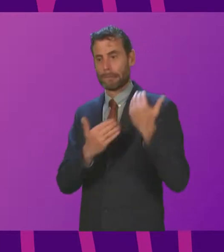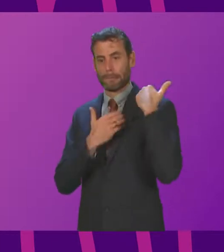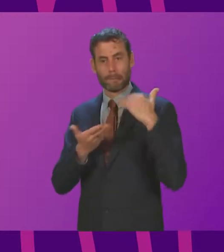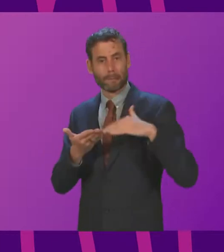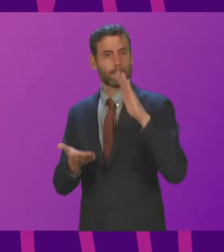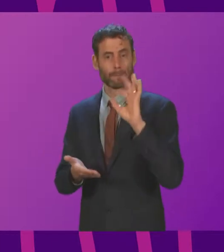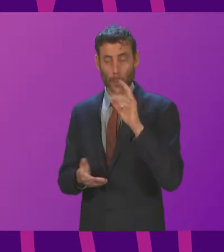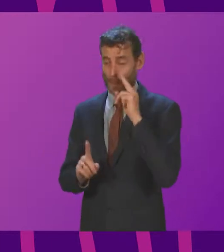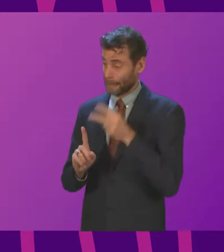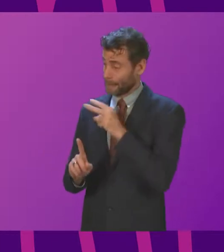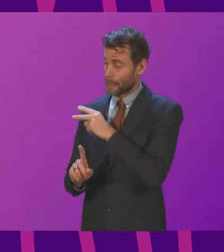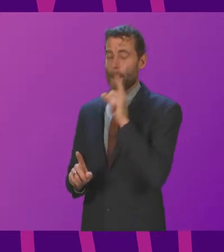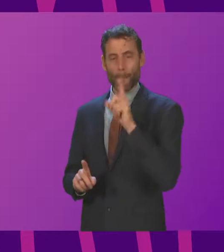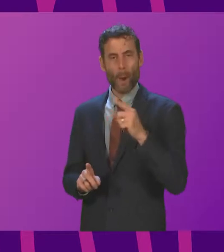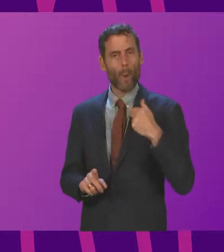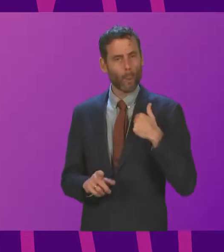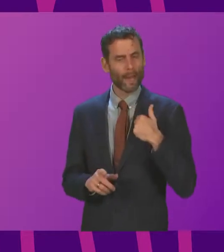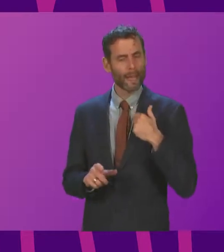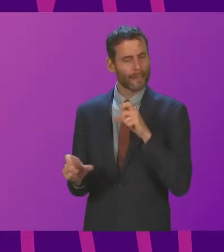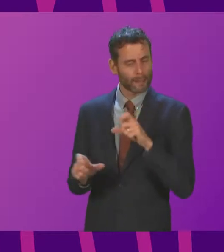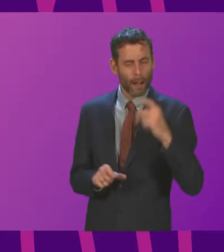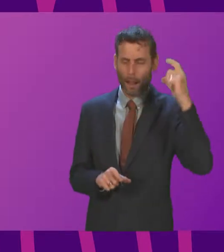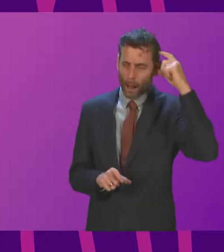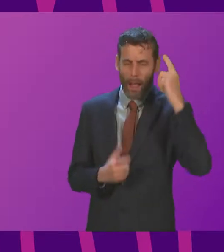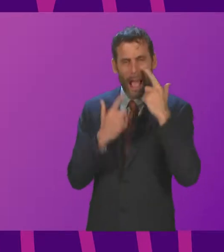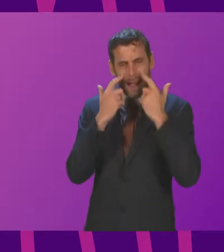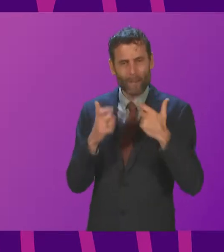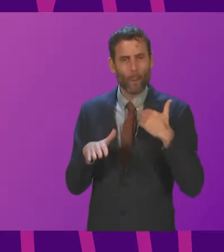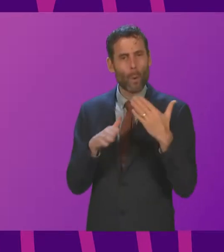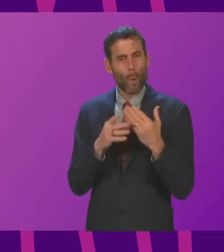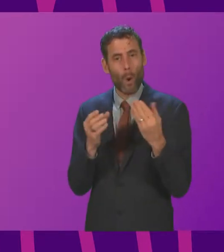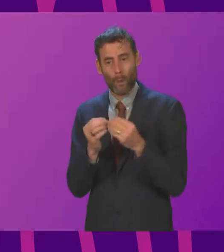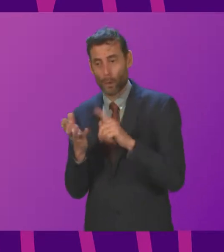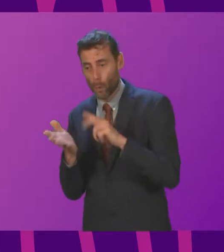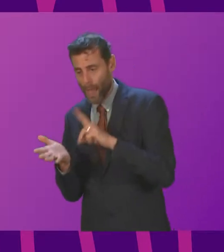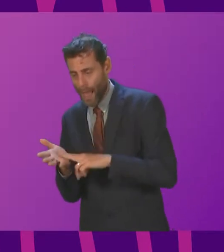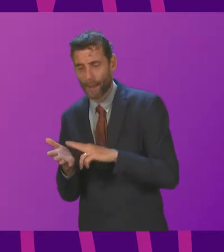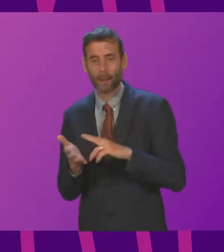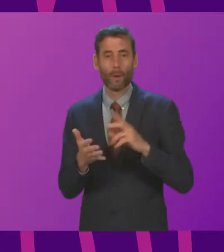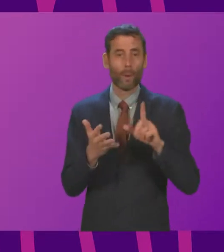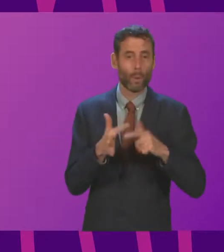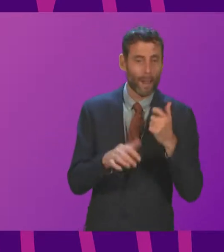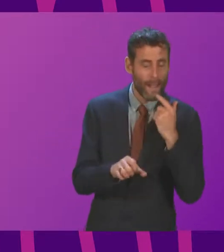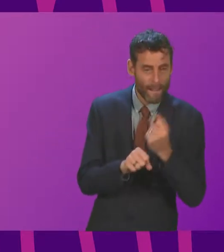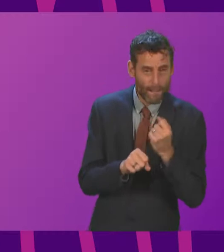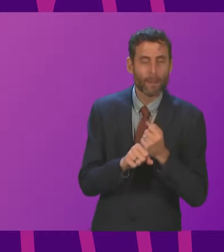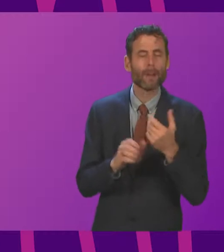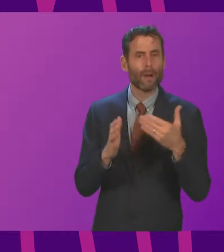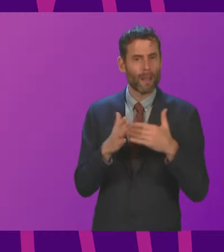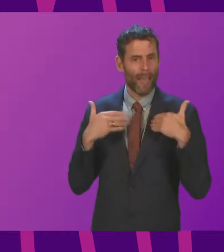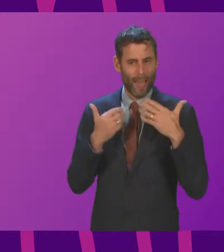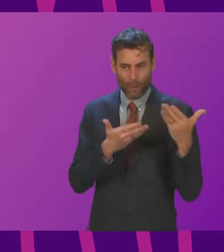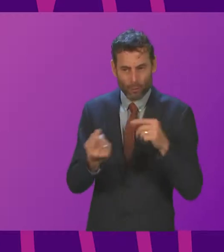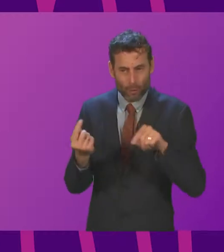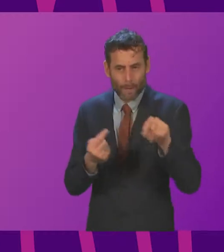working, therefore, with the UN, the UK Government, Glasgow City Council and Public Health Scotland and others to put in place measures to mitigate these risks and the potential